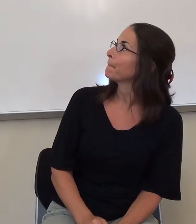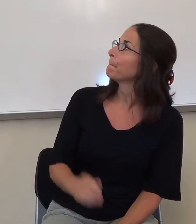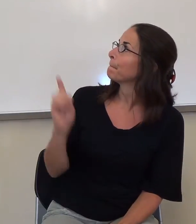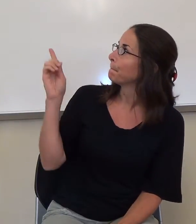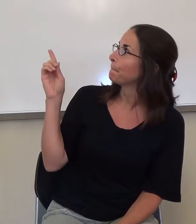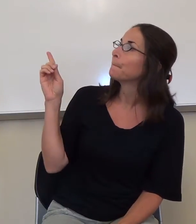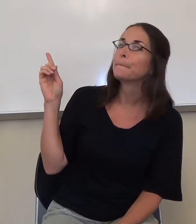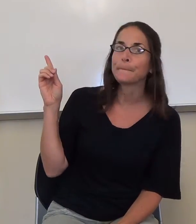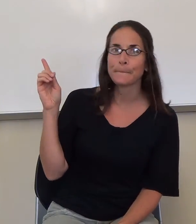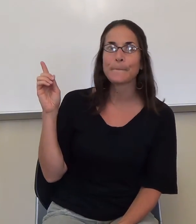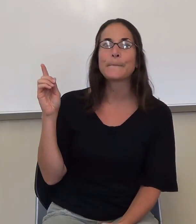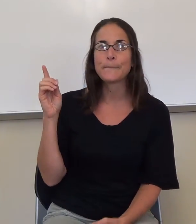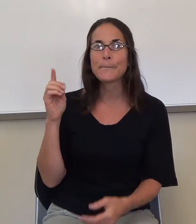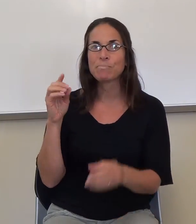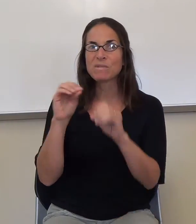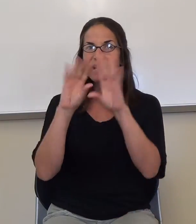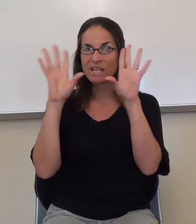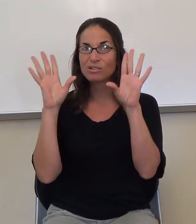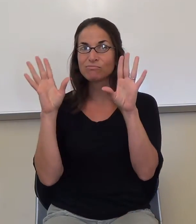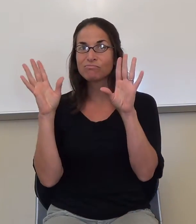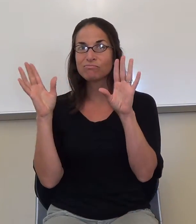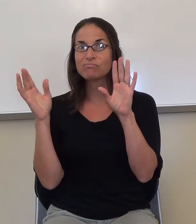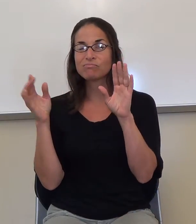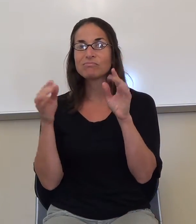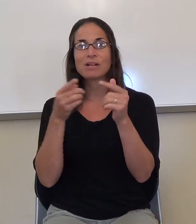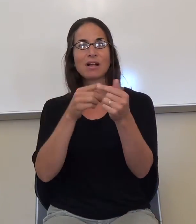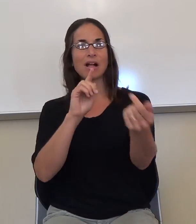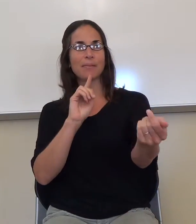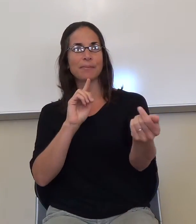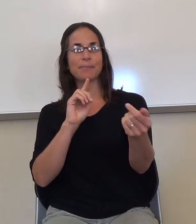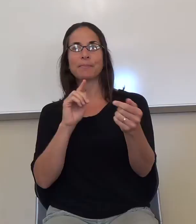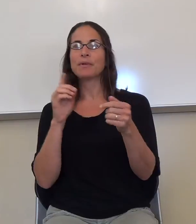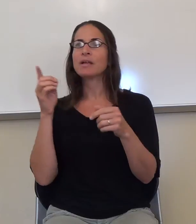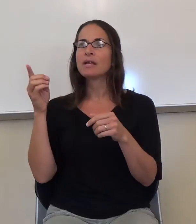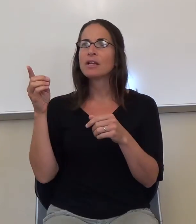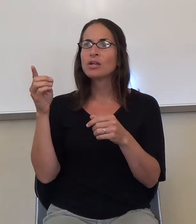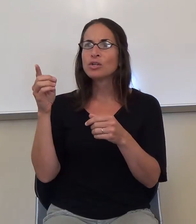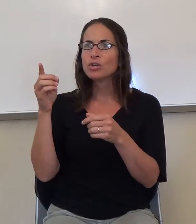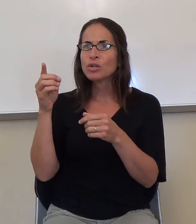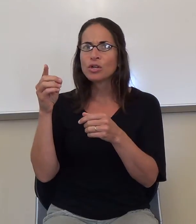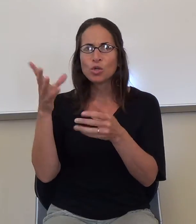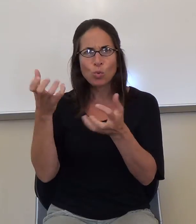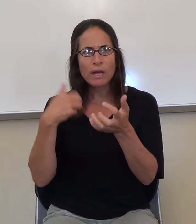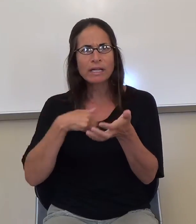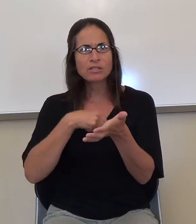sense to people as far as what a contrast? Can we mark up the book? What? Can we mark up the book?